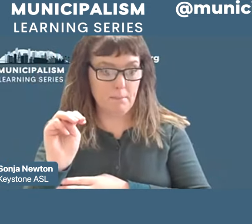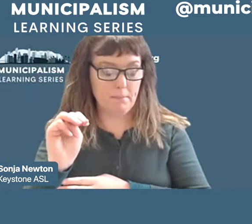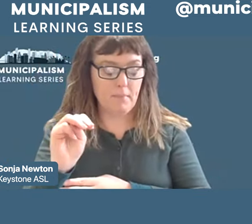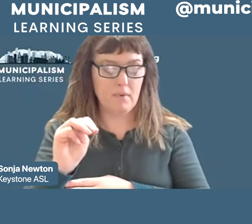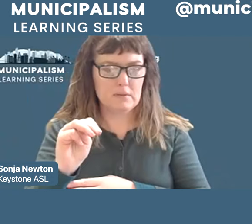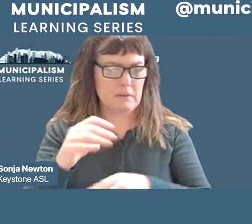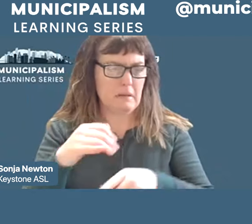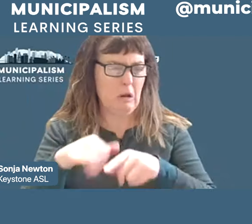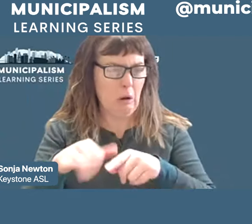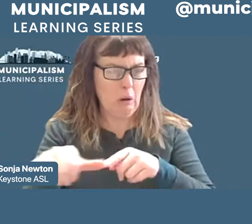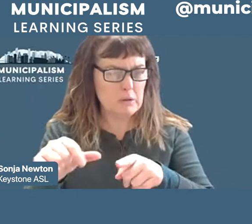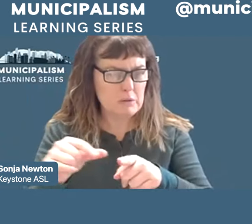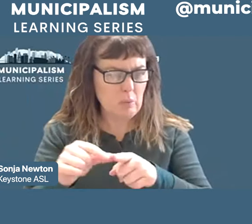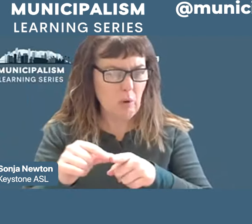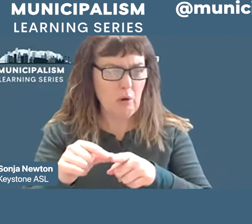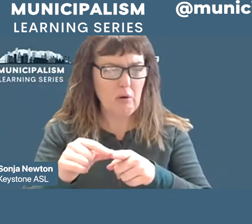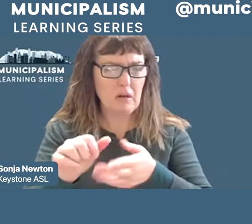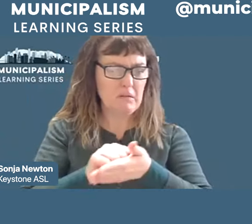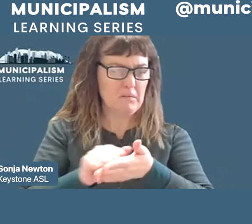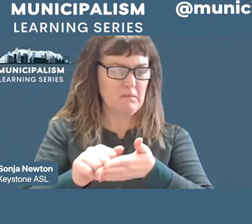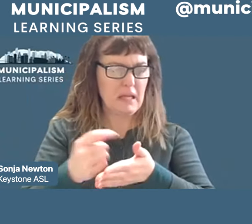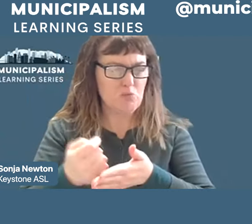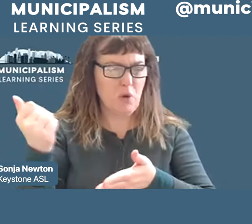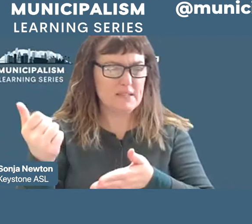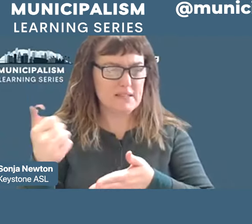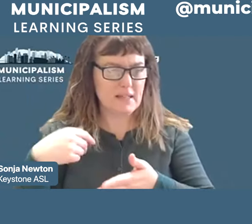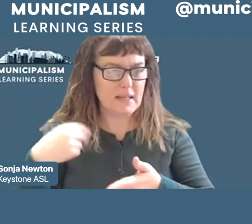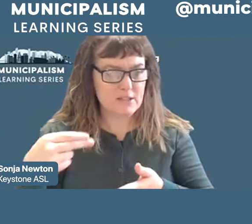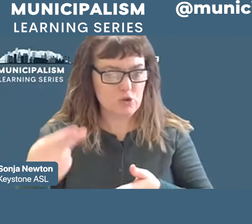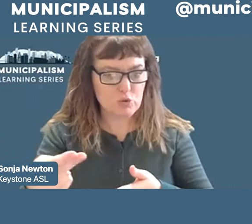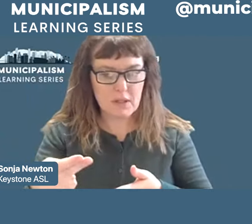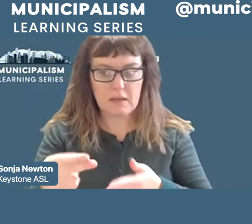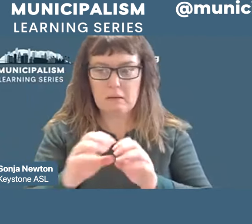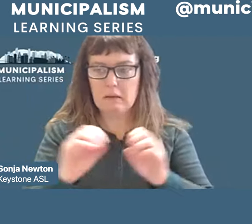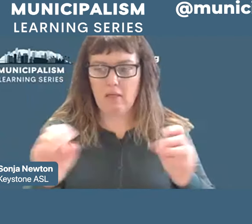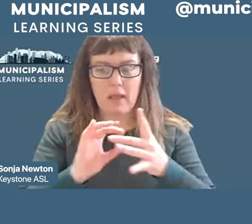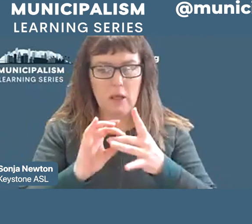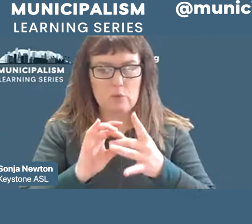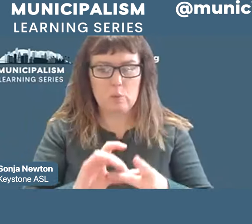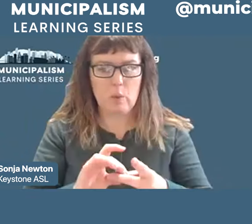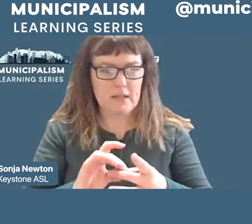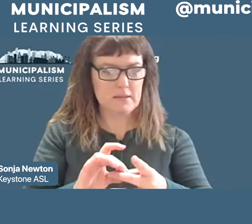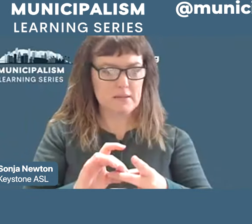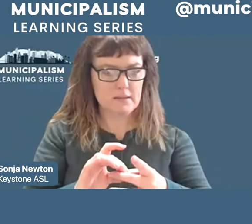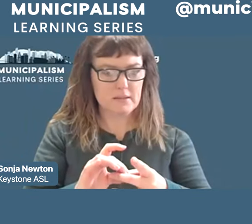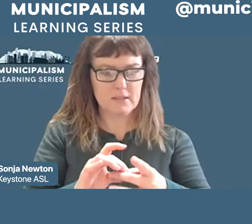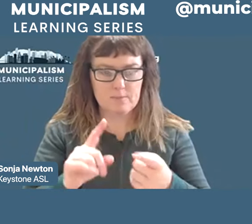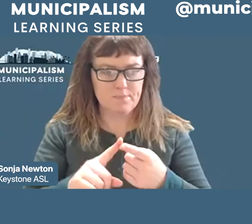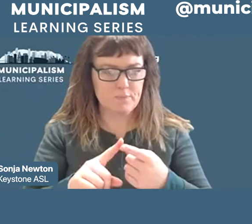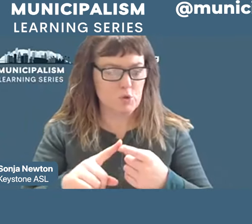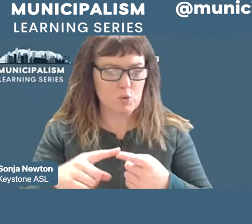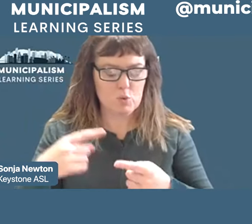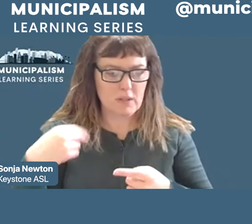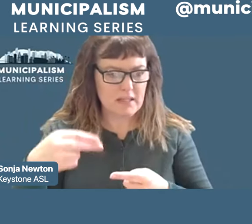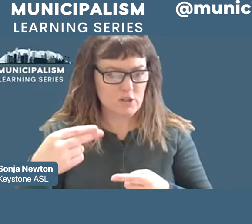erasure of history of no relevance, apparently, to the American experience, or if not downright subversive and unthinkable.